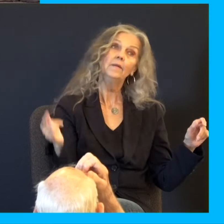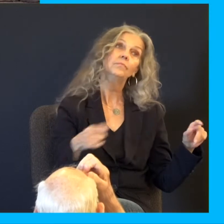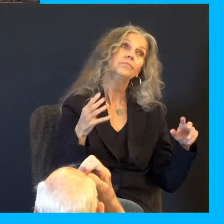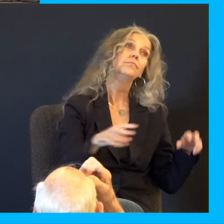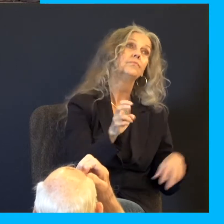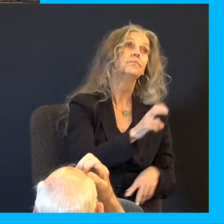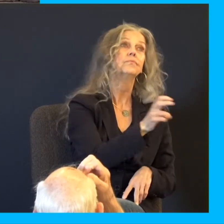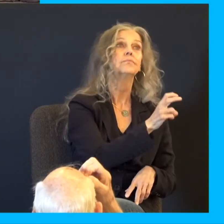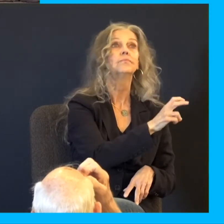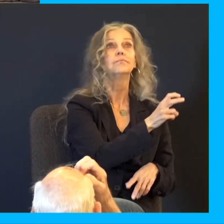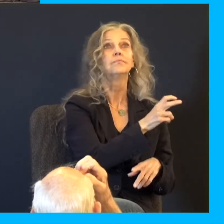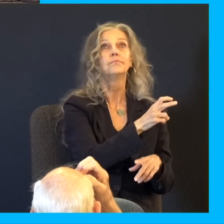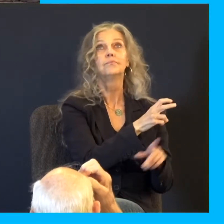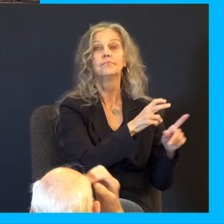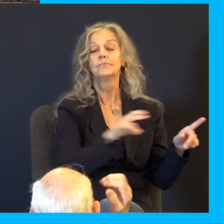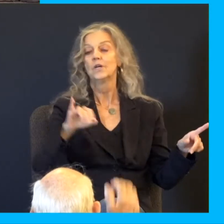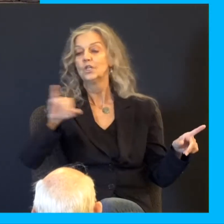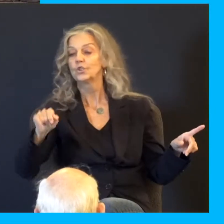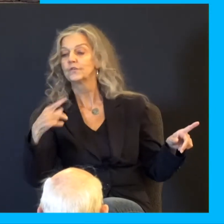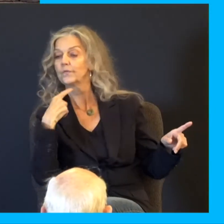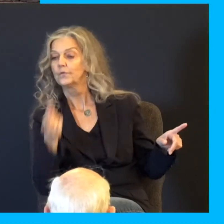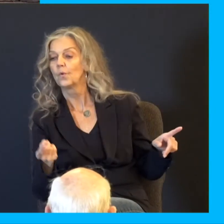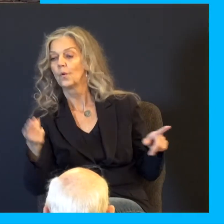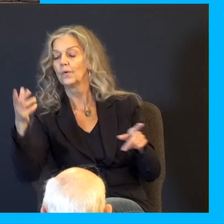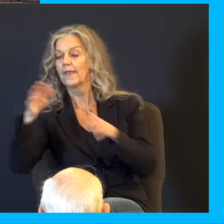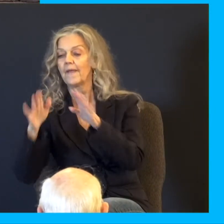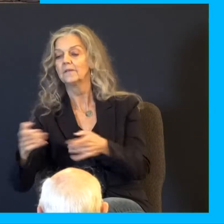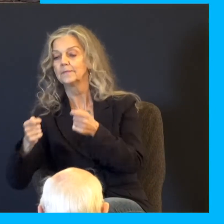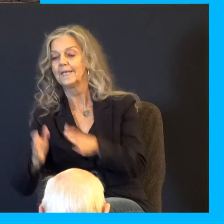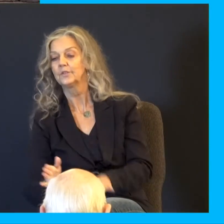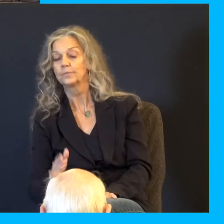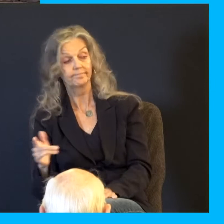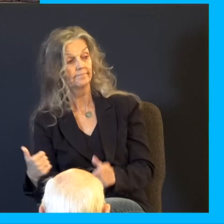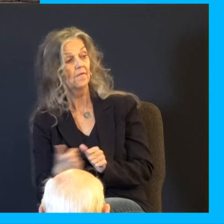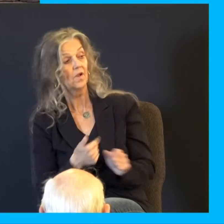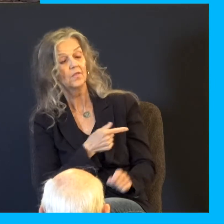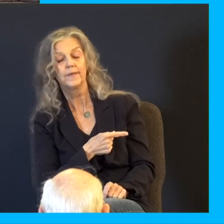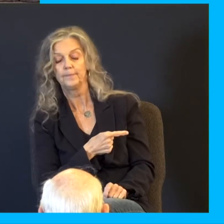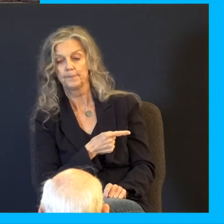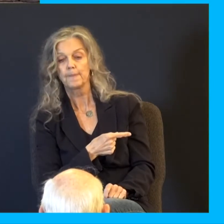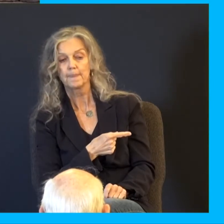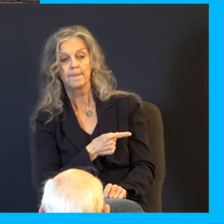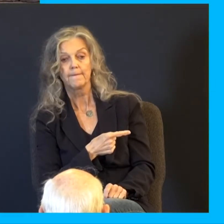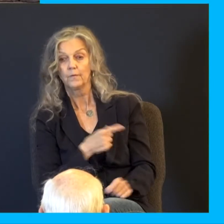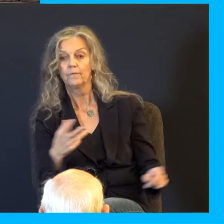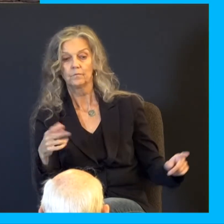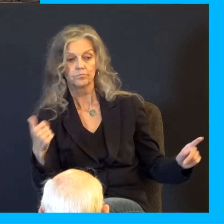yet far off, Joseph said unto his steward, up, follow after the men, and when thou dost overtake them, say